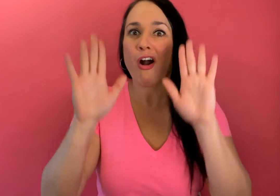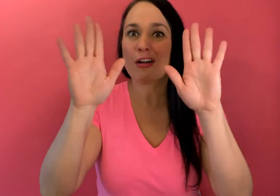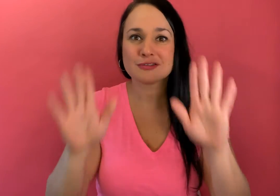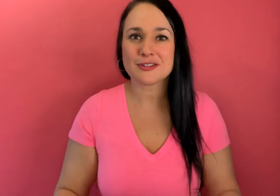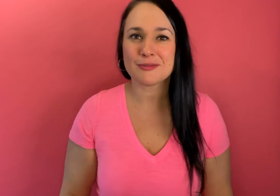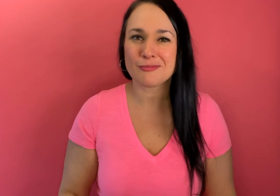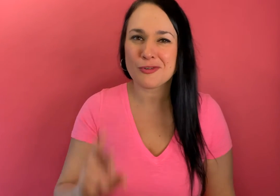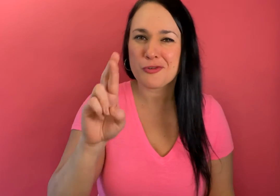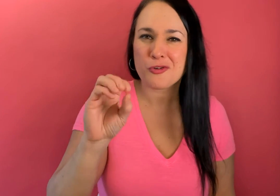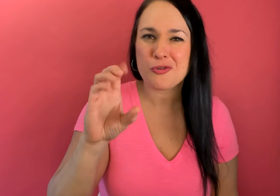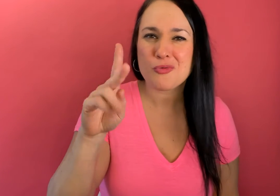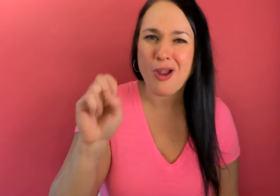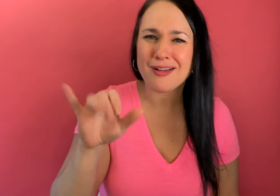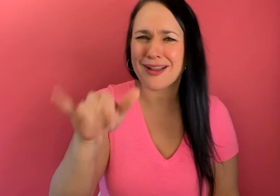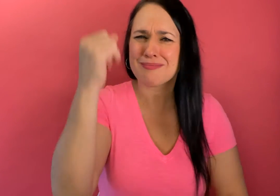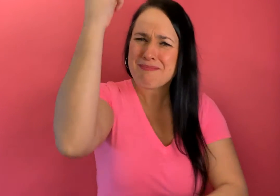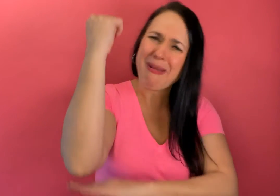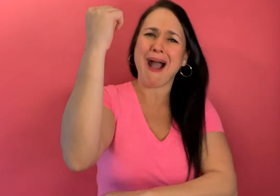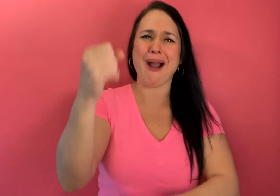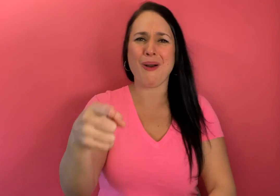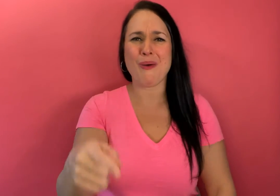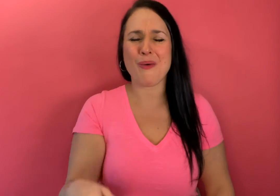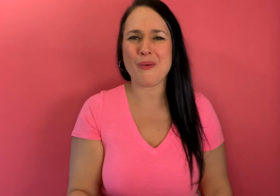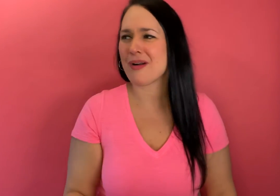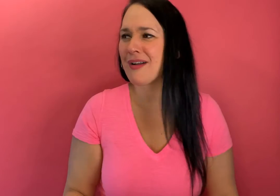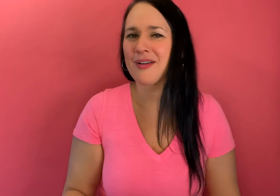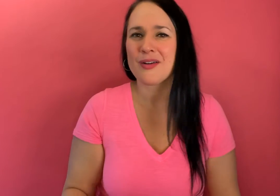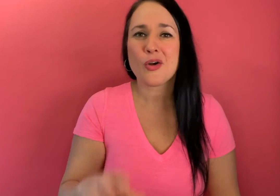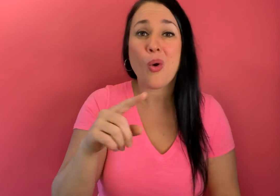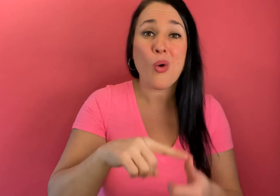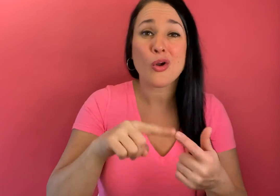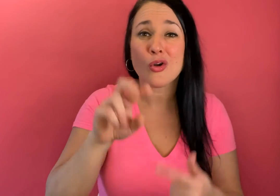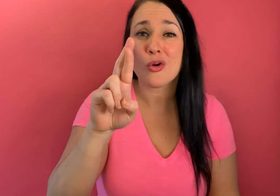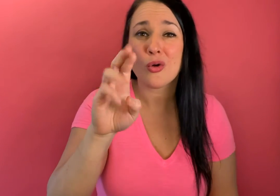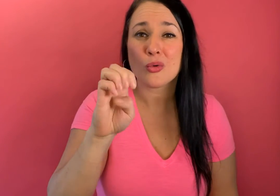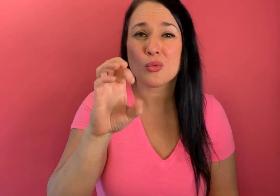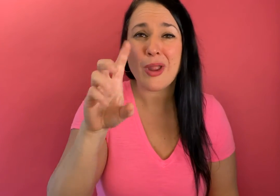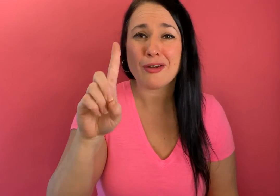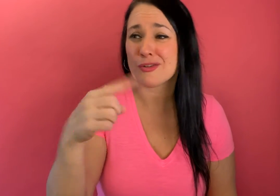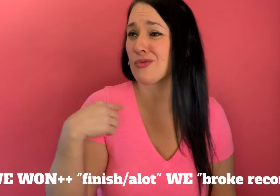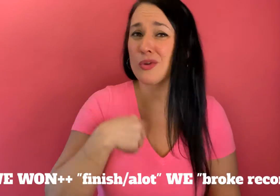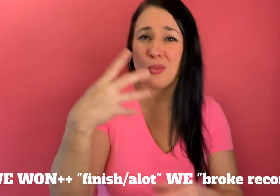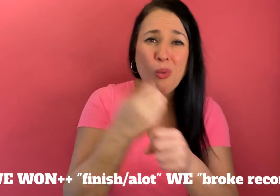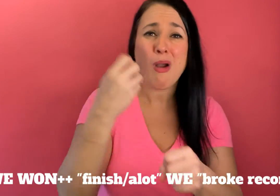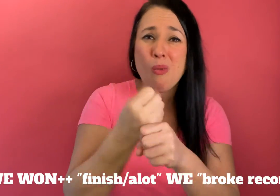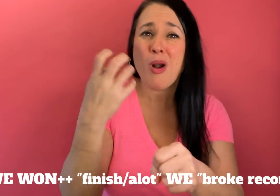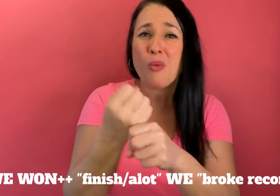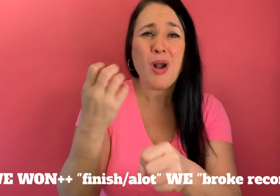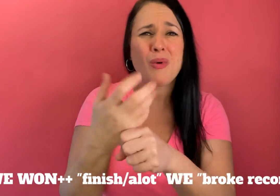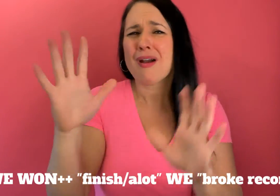this is like awesome or that rocks man or like a record